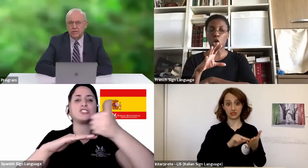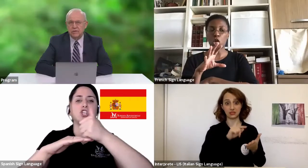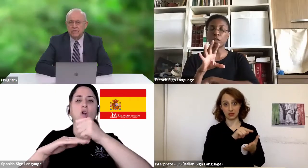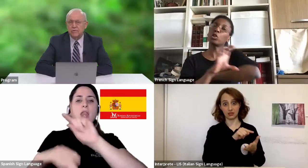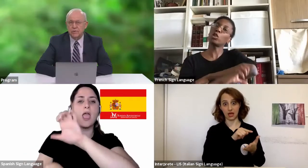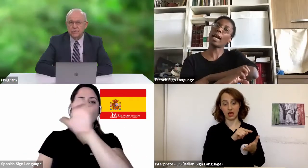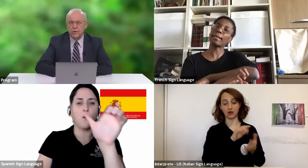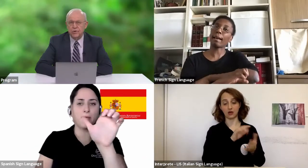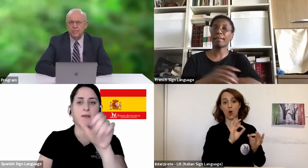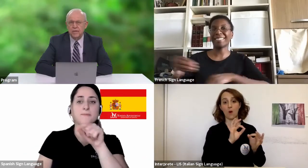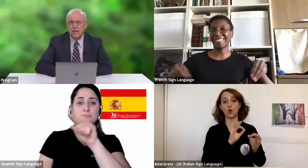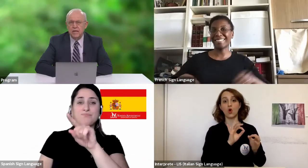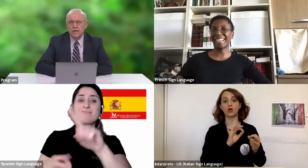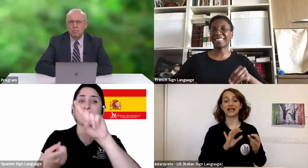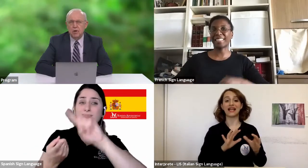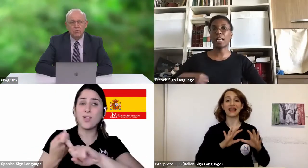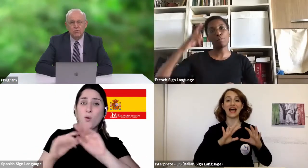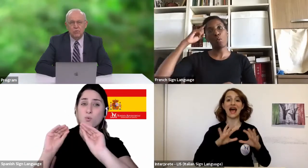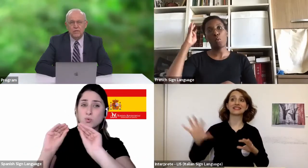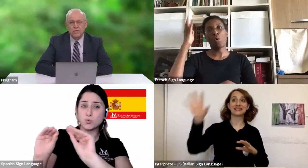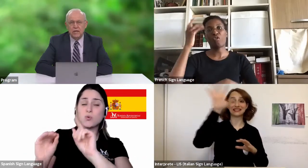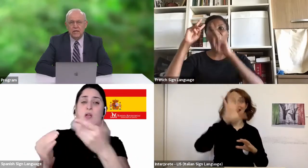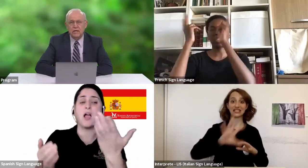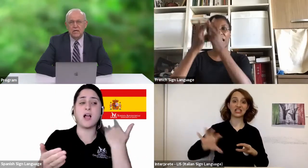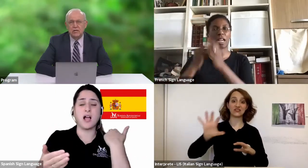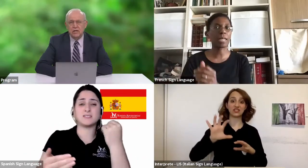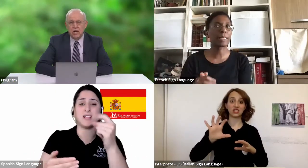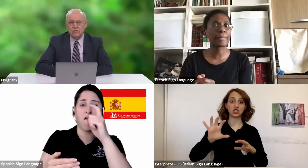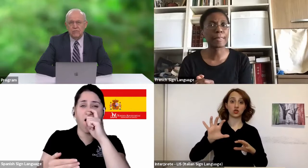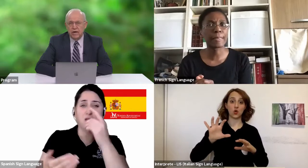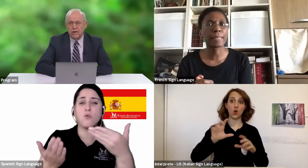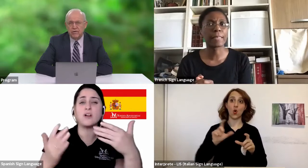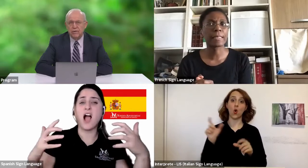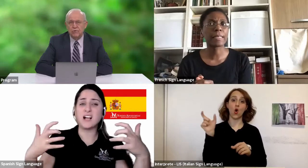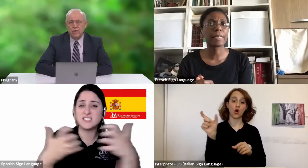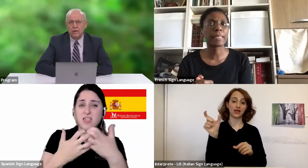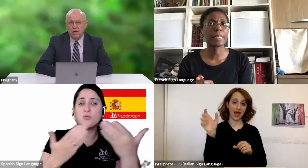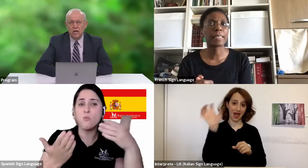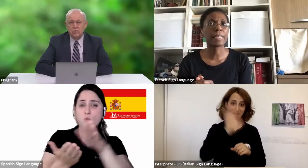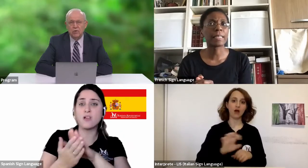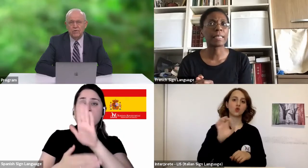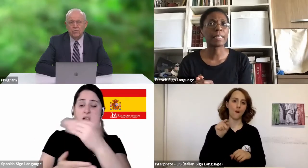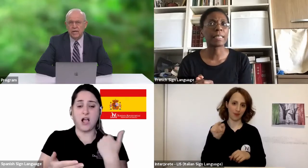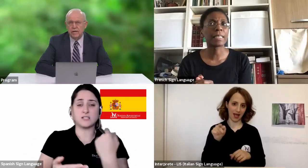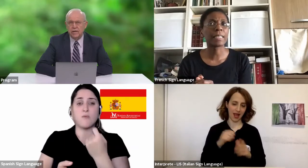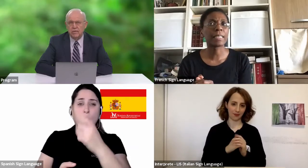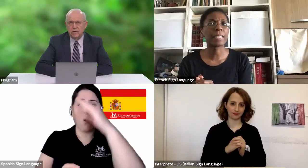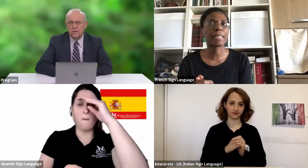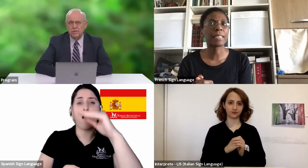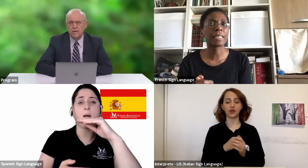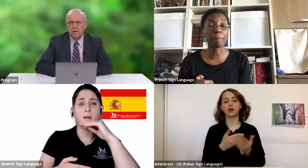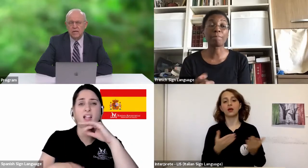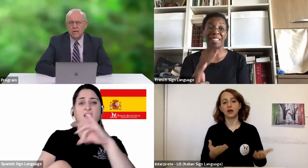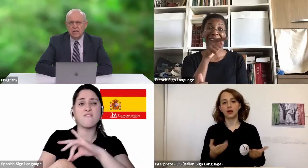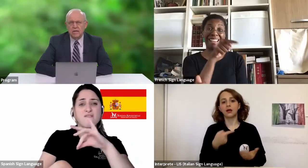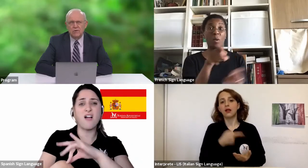accident a few years ago. But also recently, she lost her father to a non-COVID-related illness.